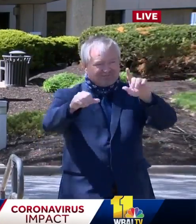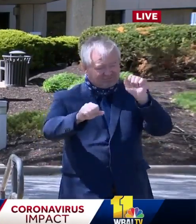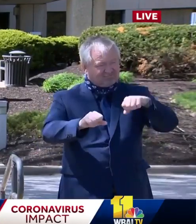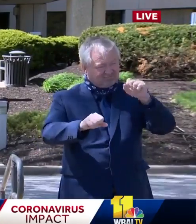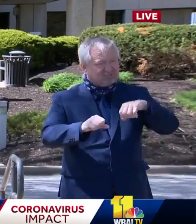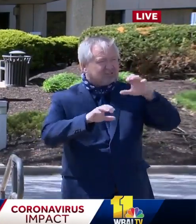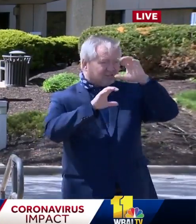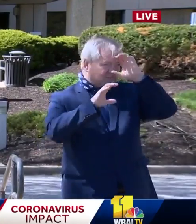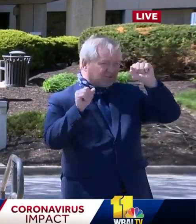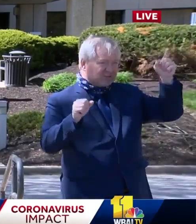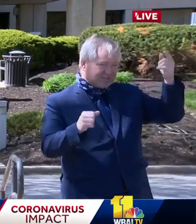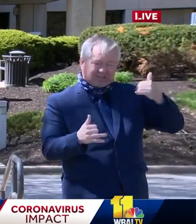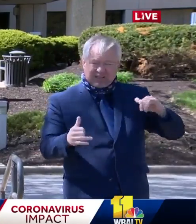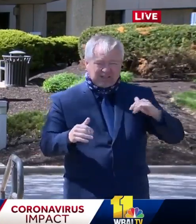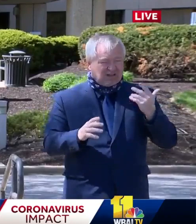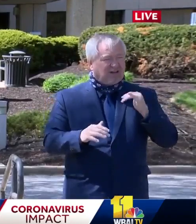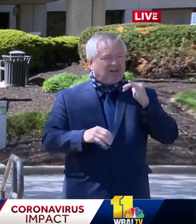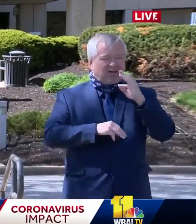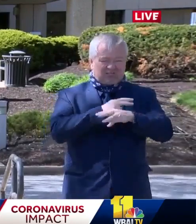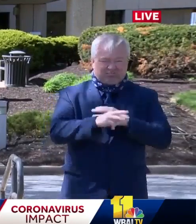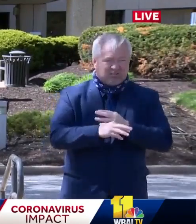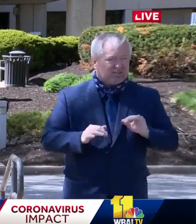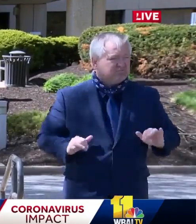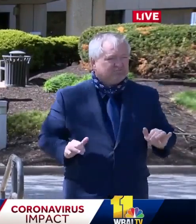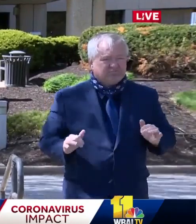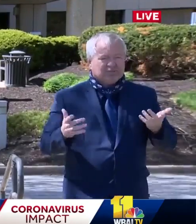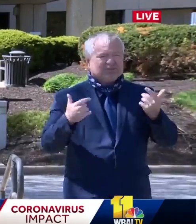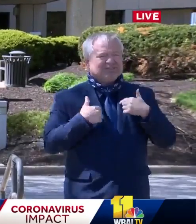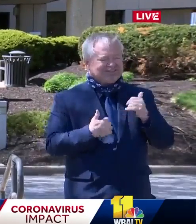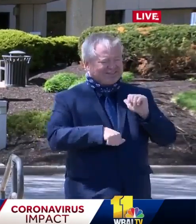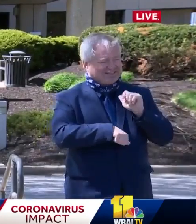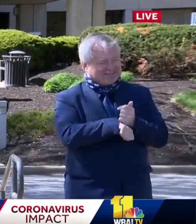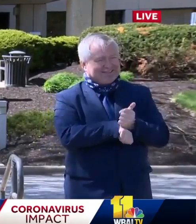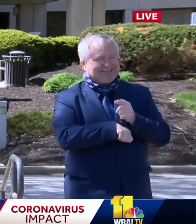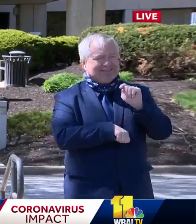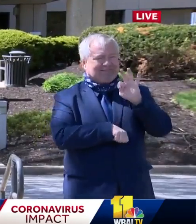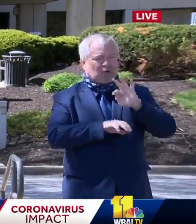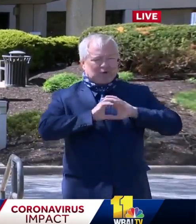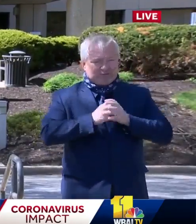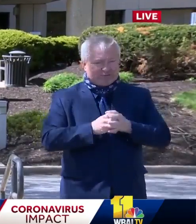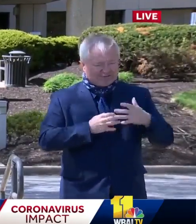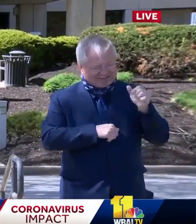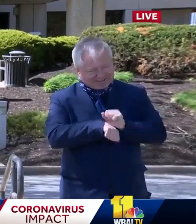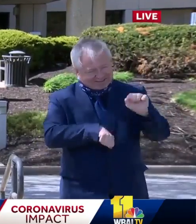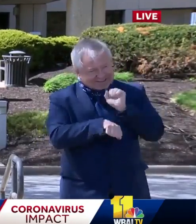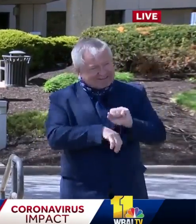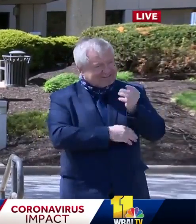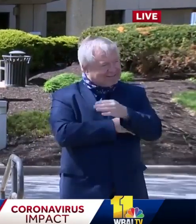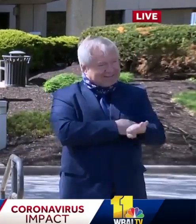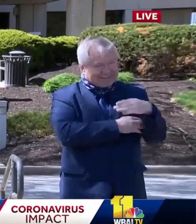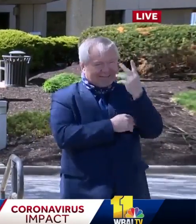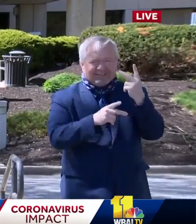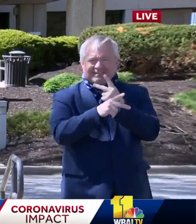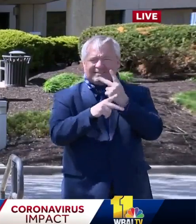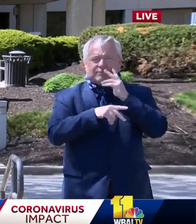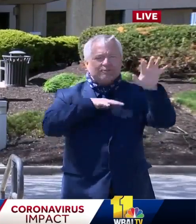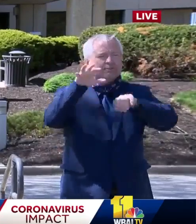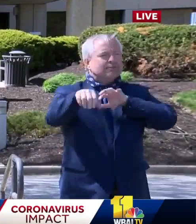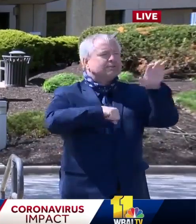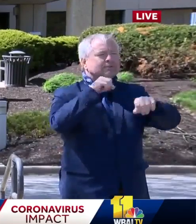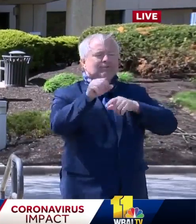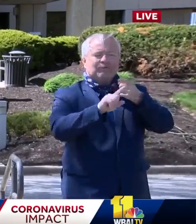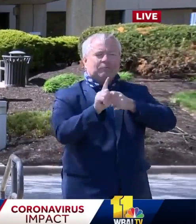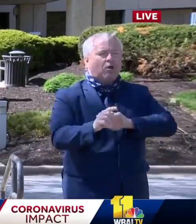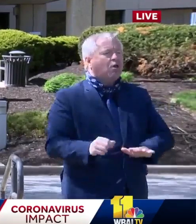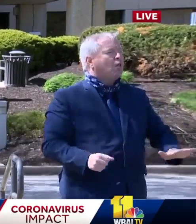We have had a multi-agency task force working literally around the clock, day and night, seven days a week, focused on